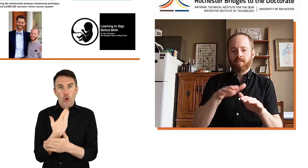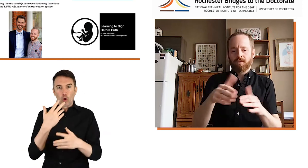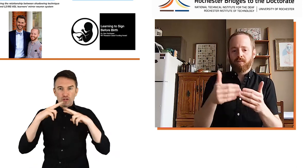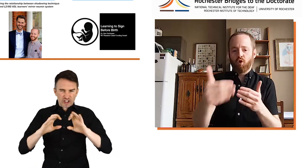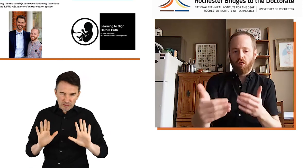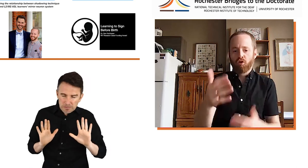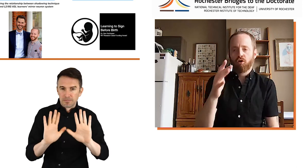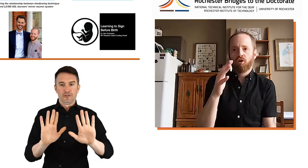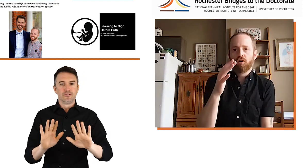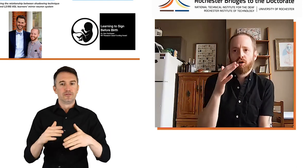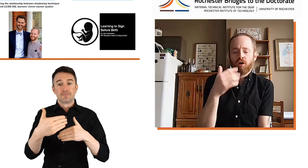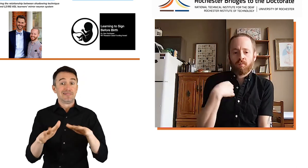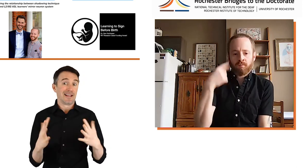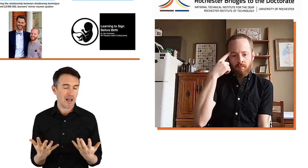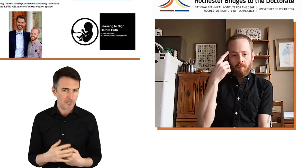it one step further.